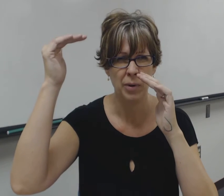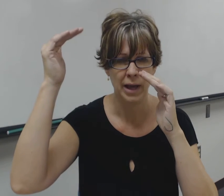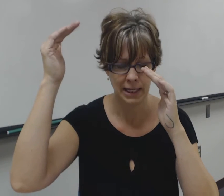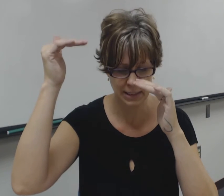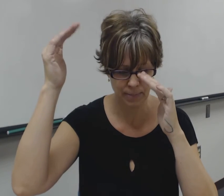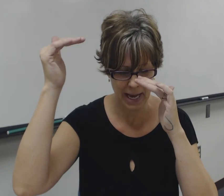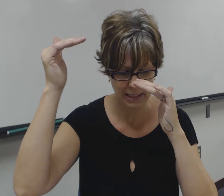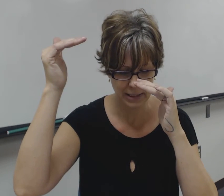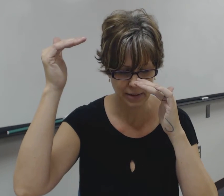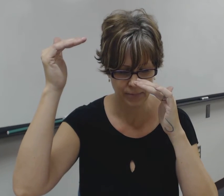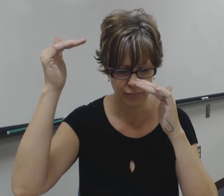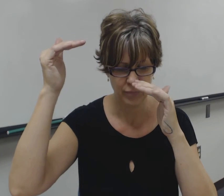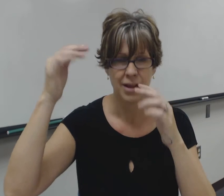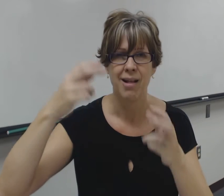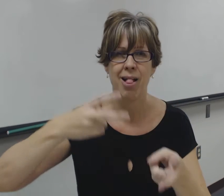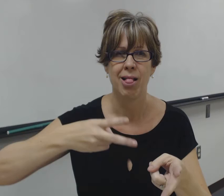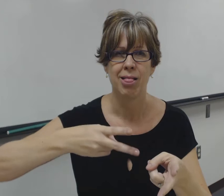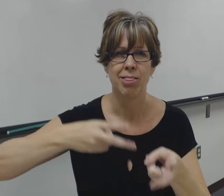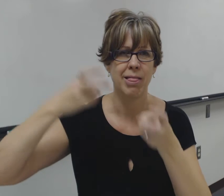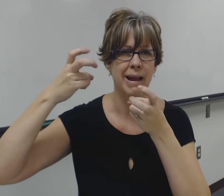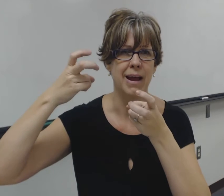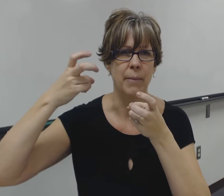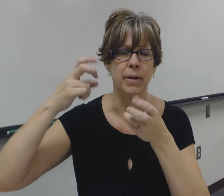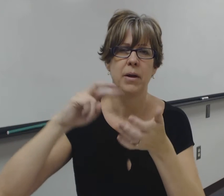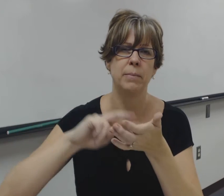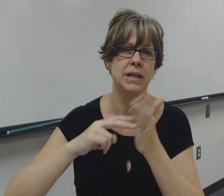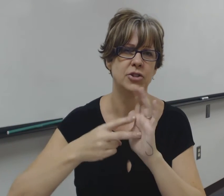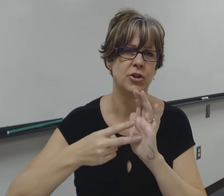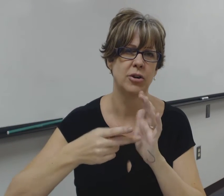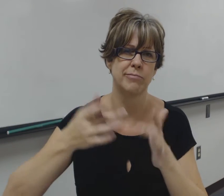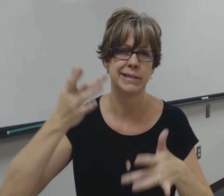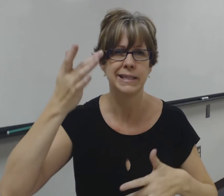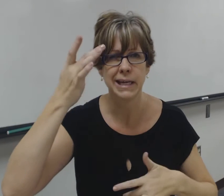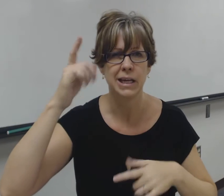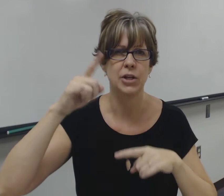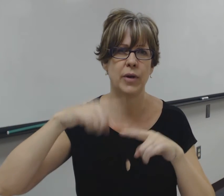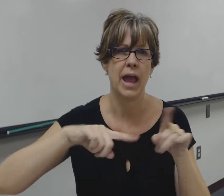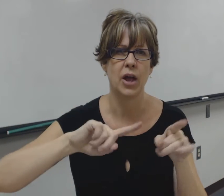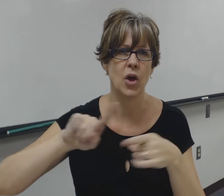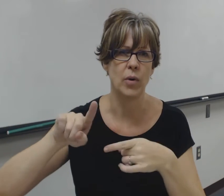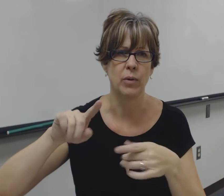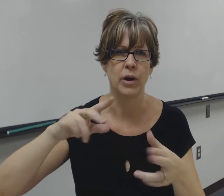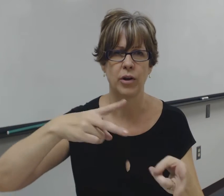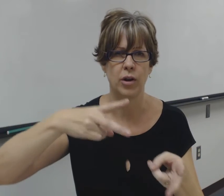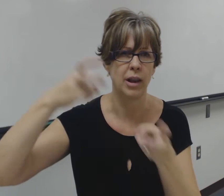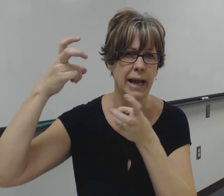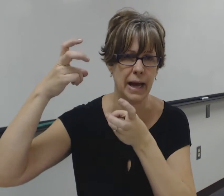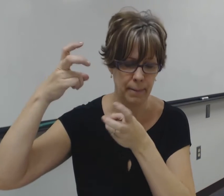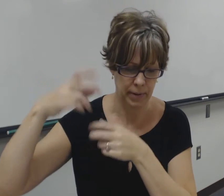expect laid up means you're sick and you can't go anywhere you're laid up